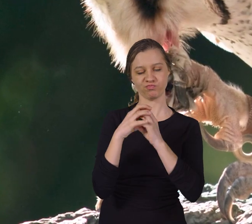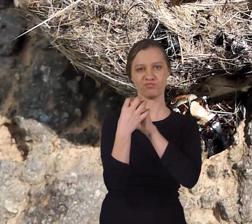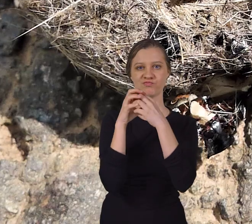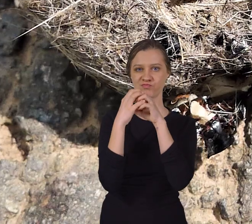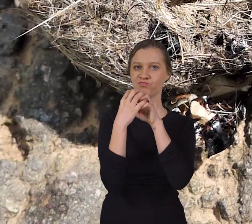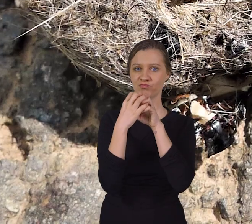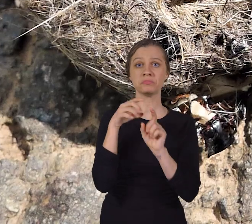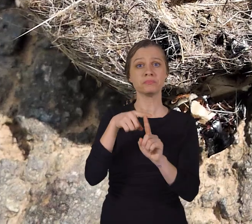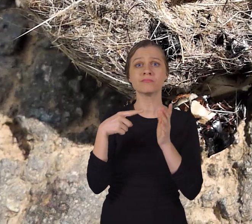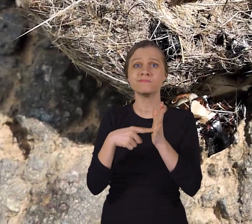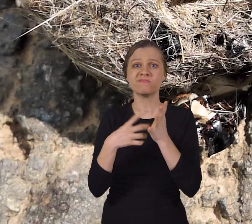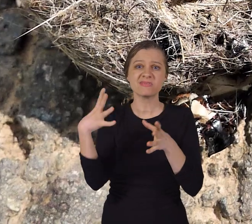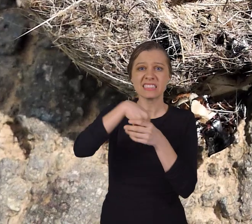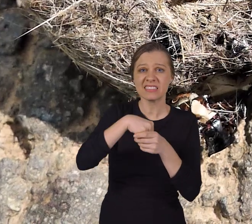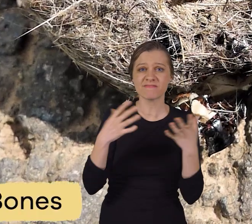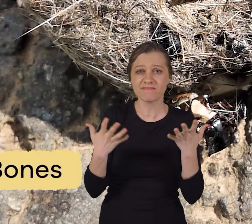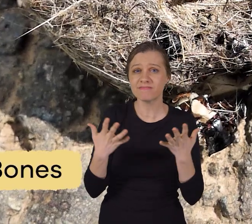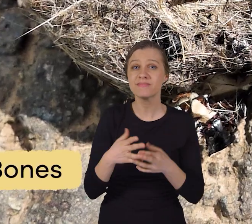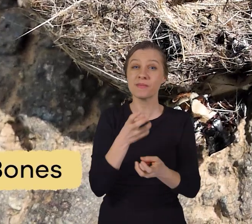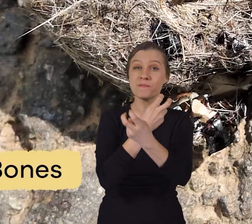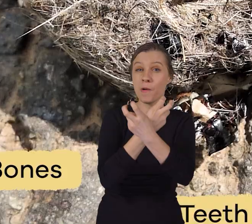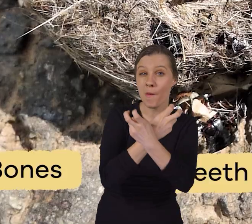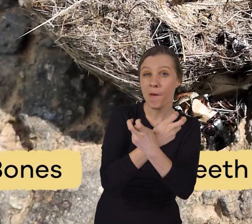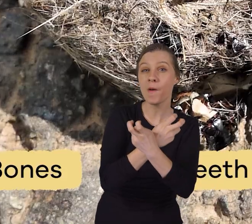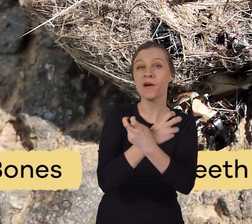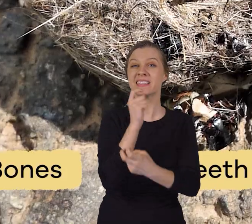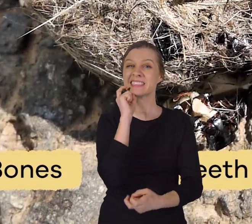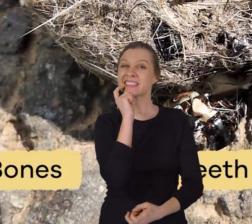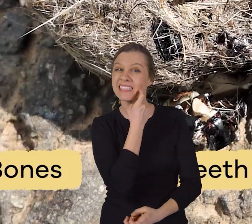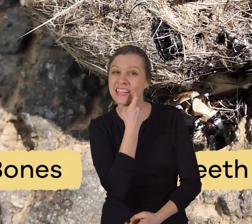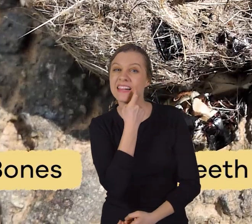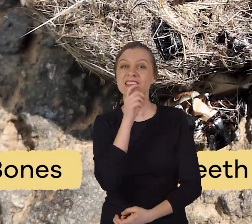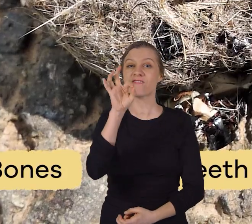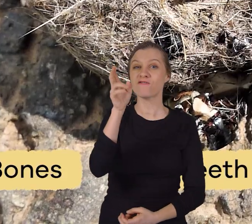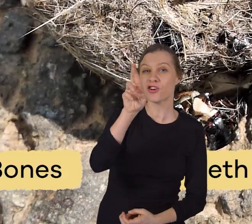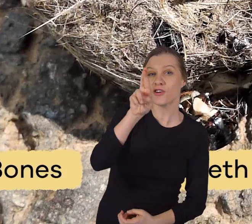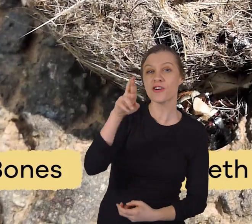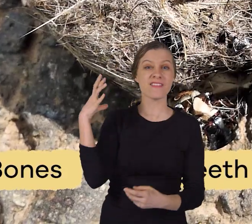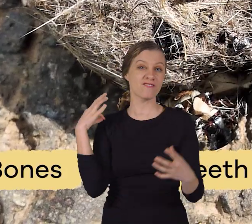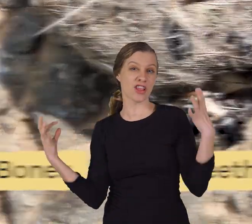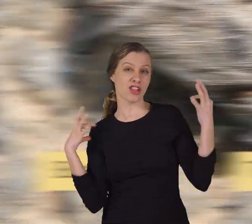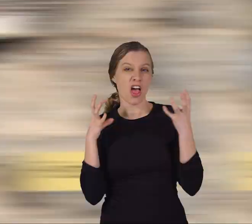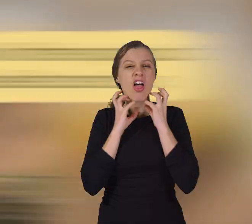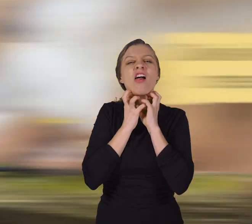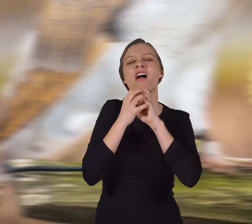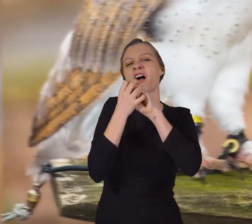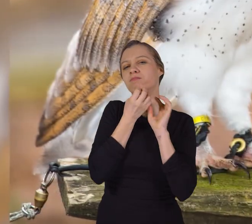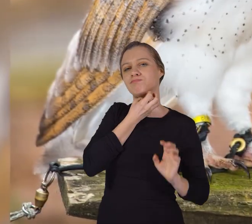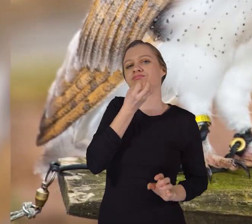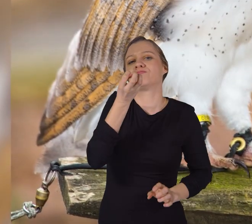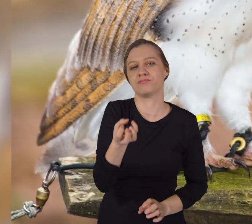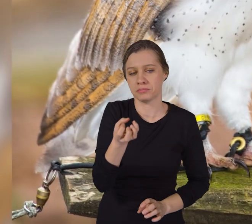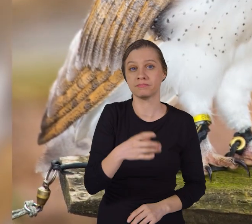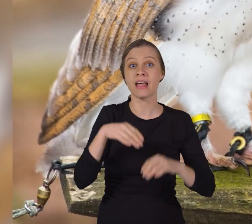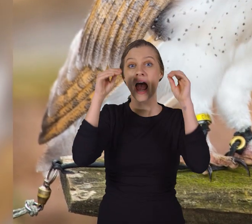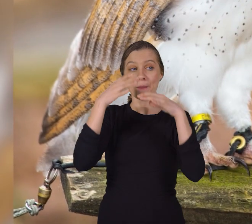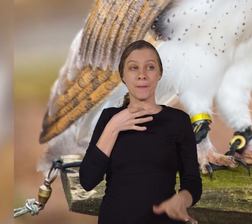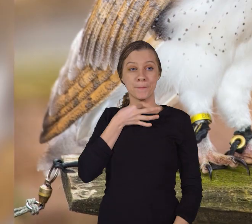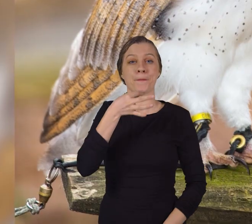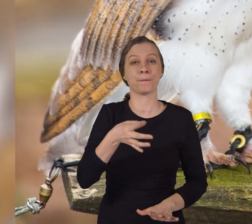These include parts like bones, teeth, fur, and feathers. Owls will often spit out